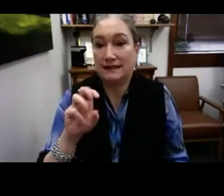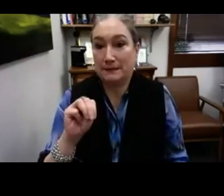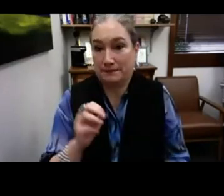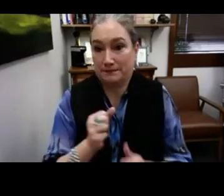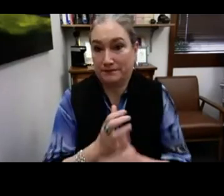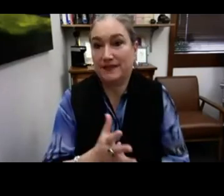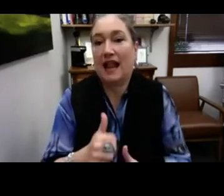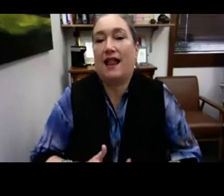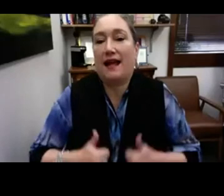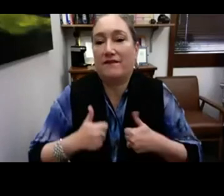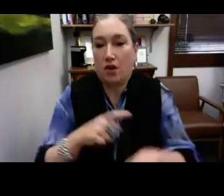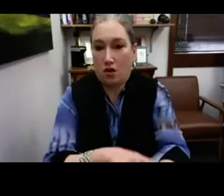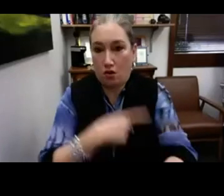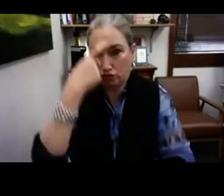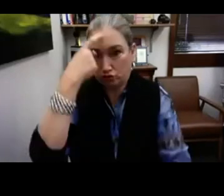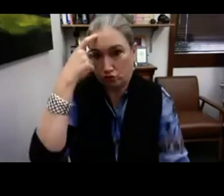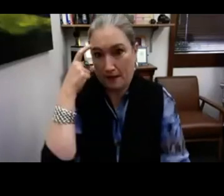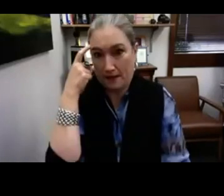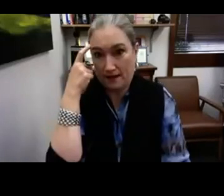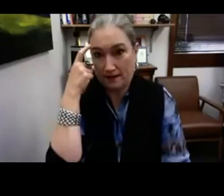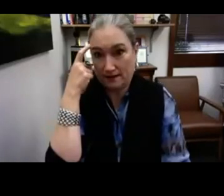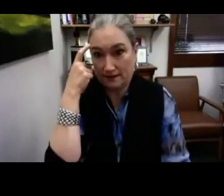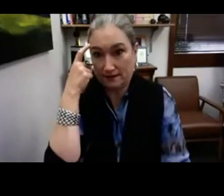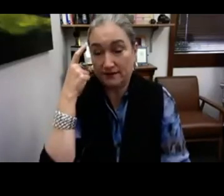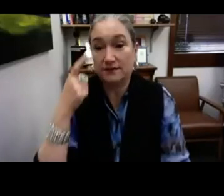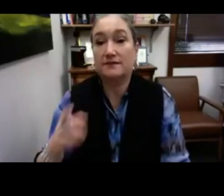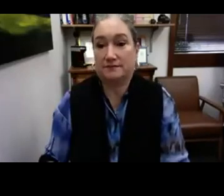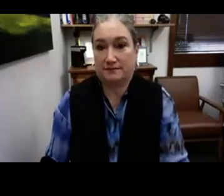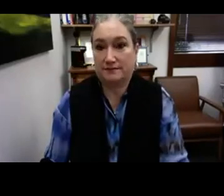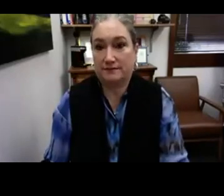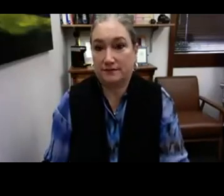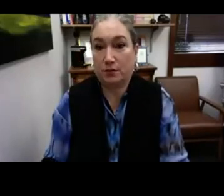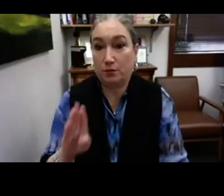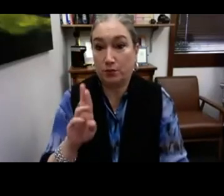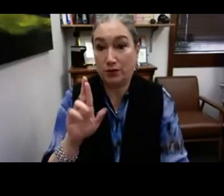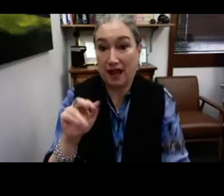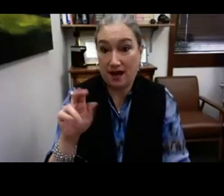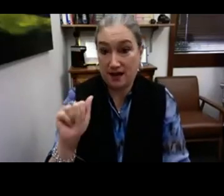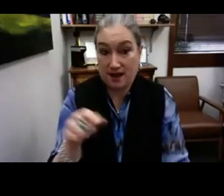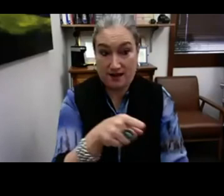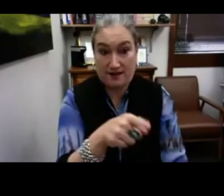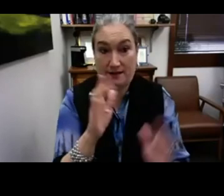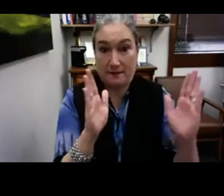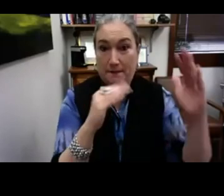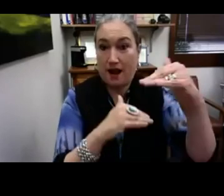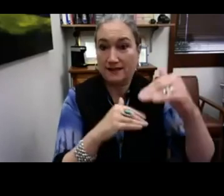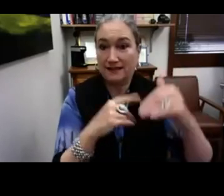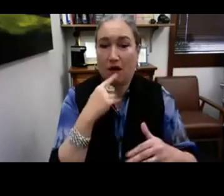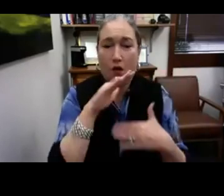Third here is systematic autism causing lifelong trauma. So this is from Brianna.